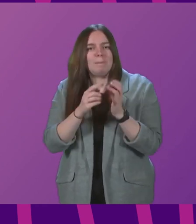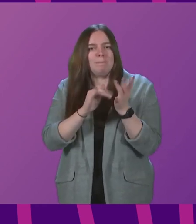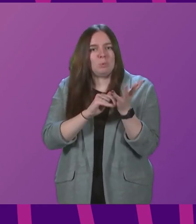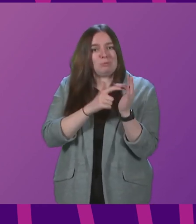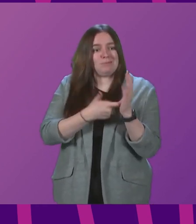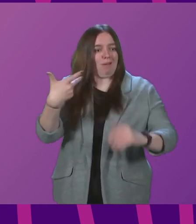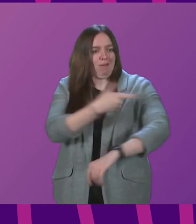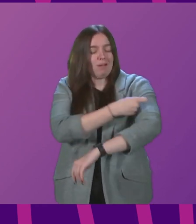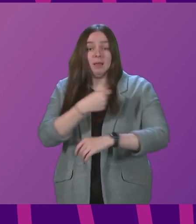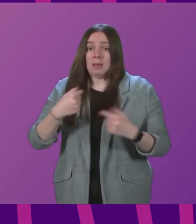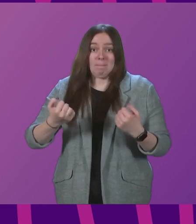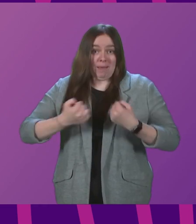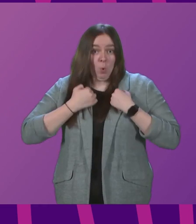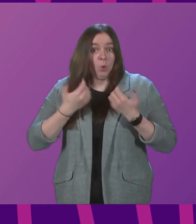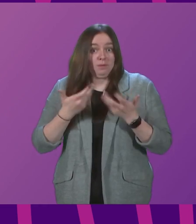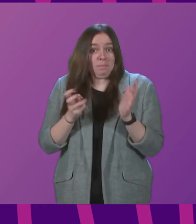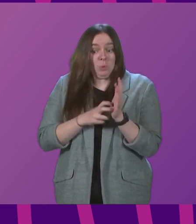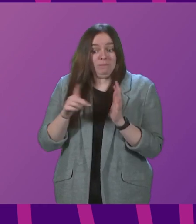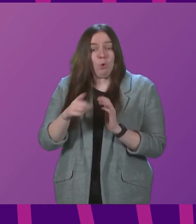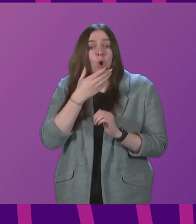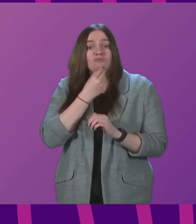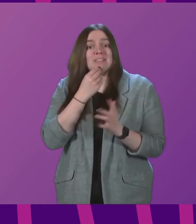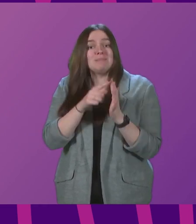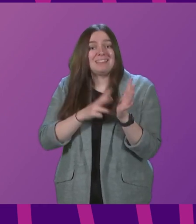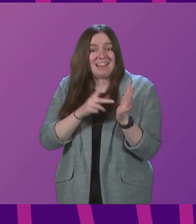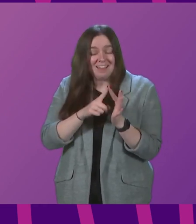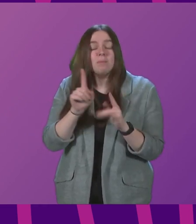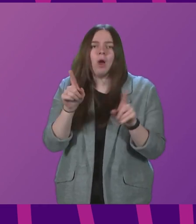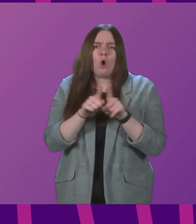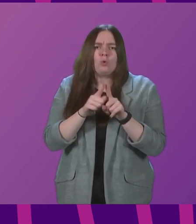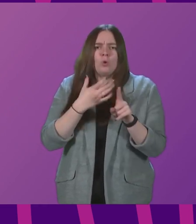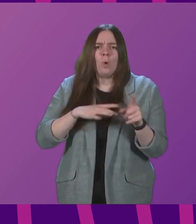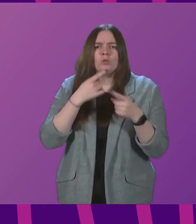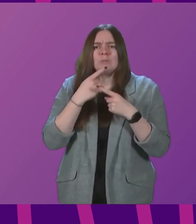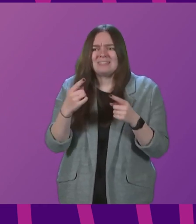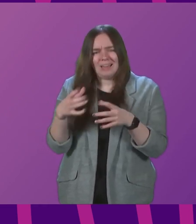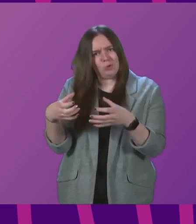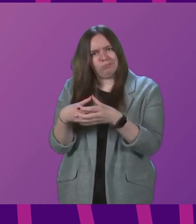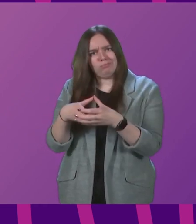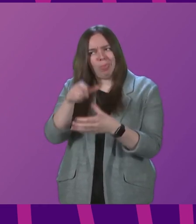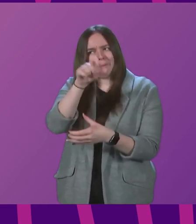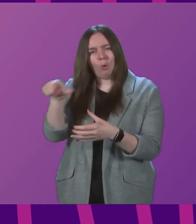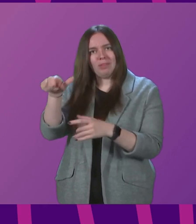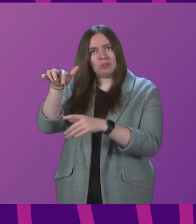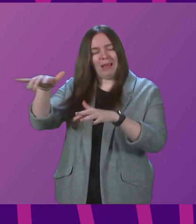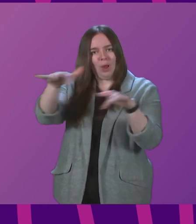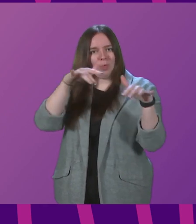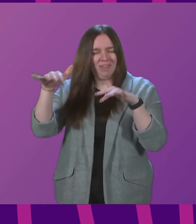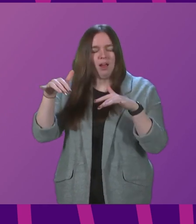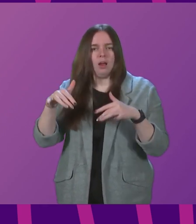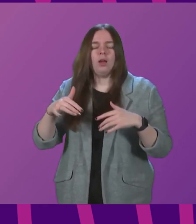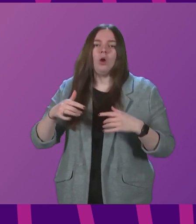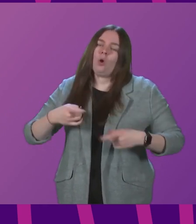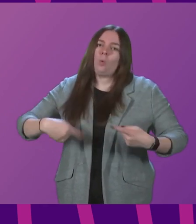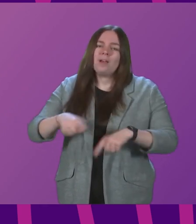I have got my own, scheduled for Christmas Eve. But I also want to say to a proportion of the population out there, that we